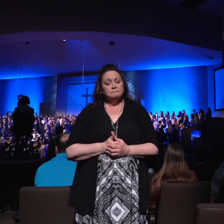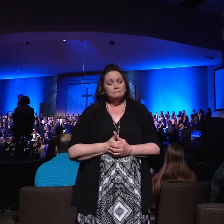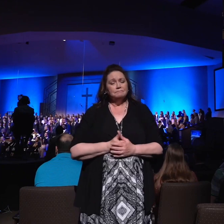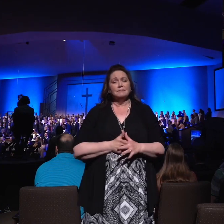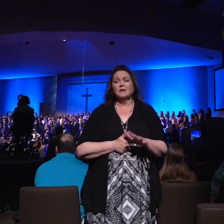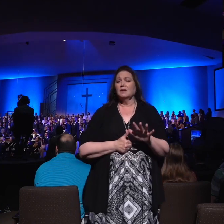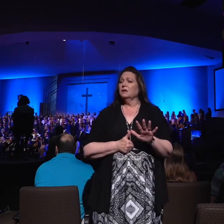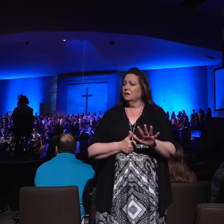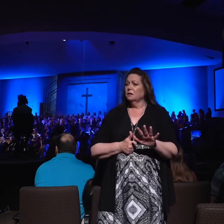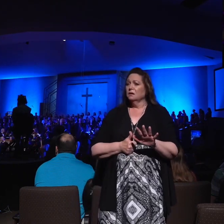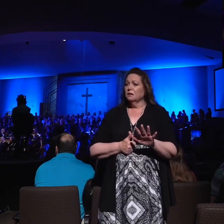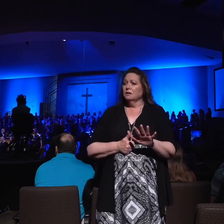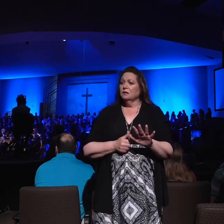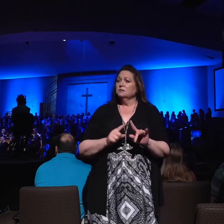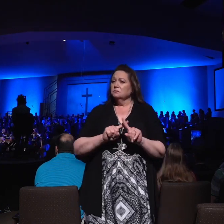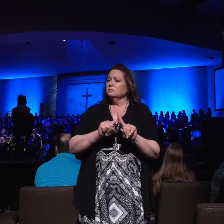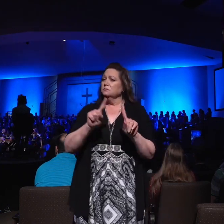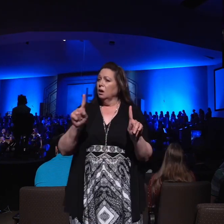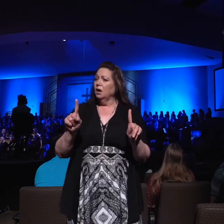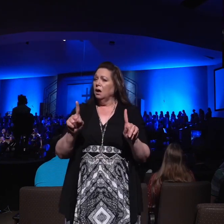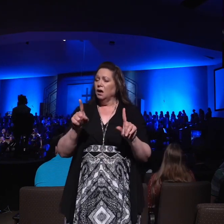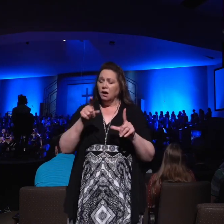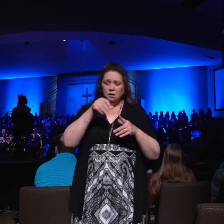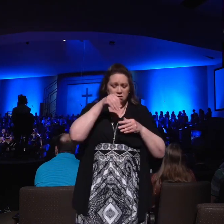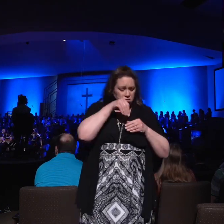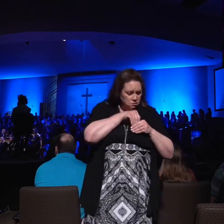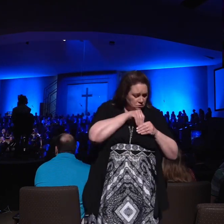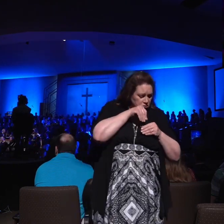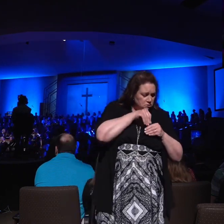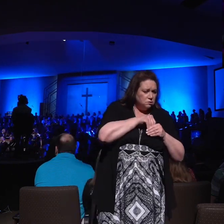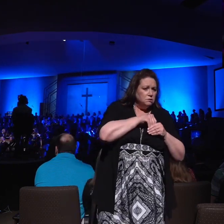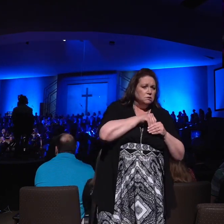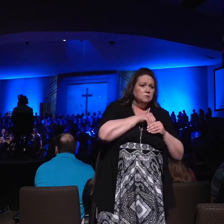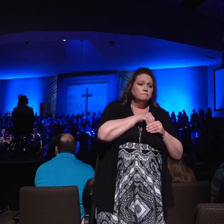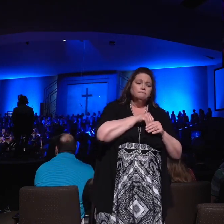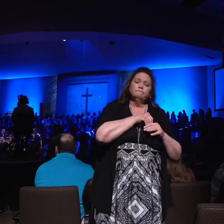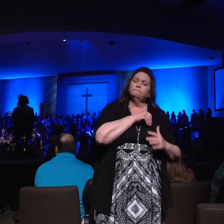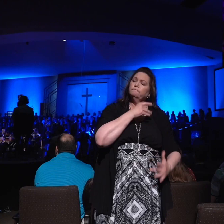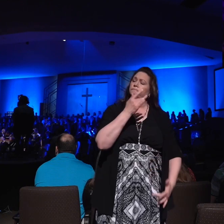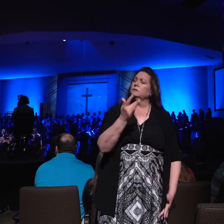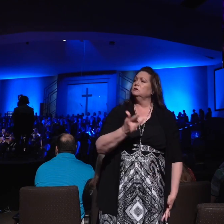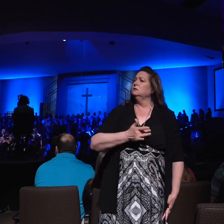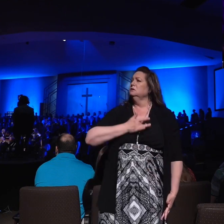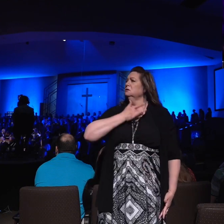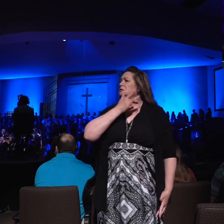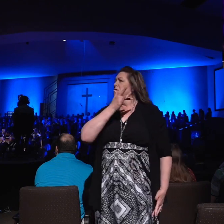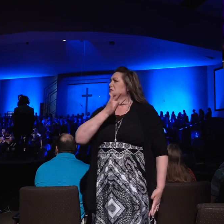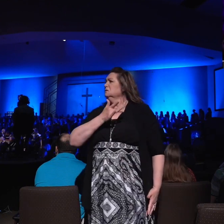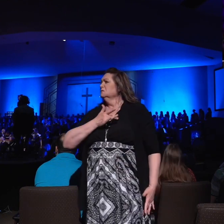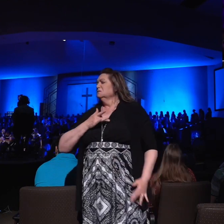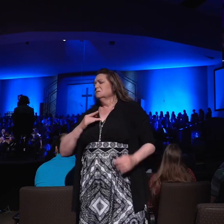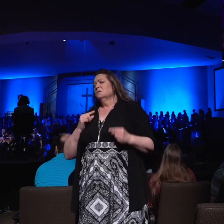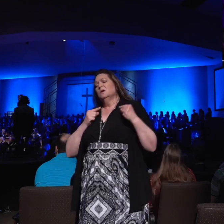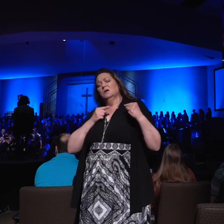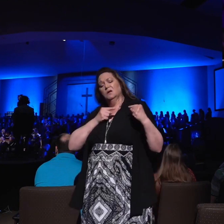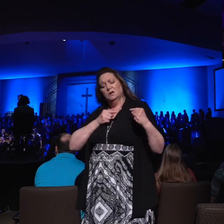Yet in my heart the battle was